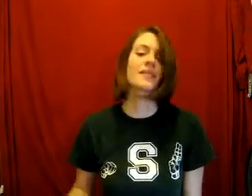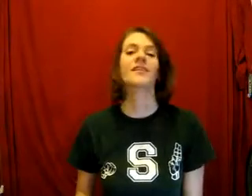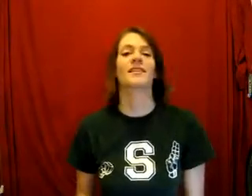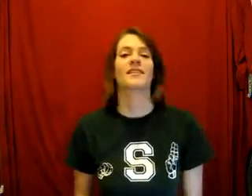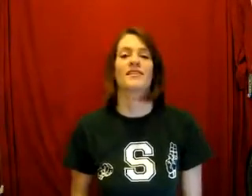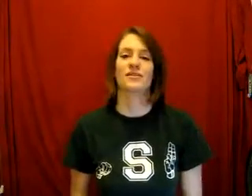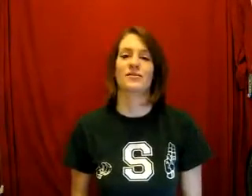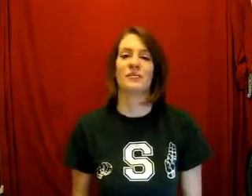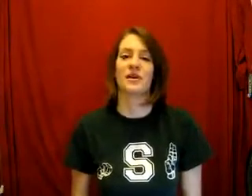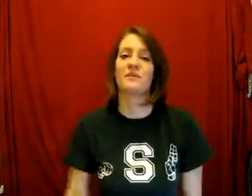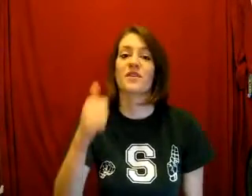Just remember.